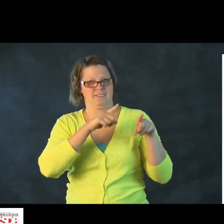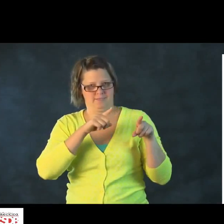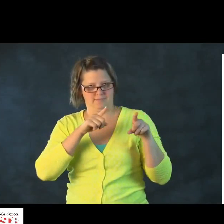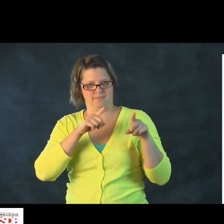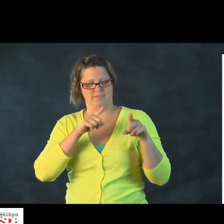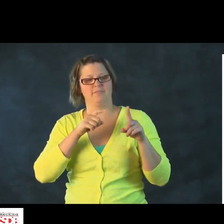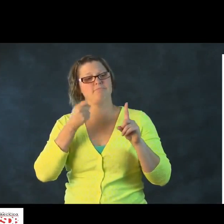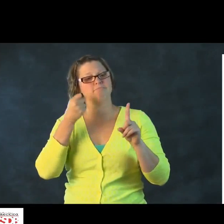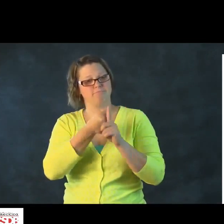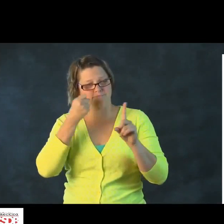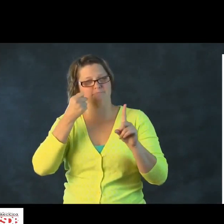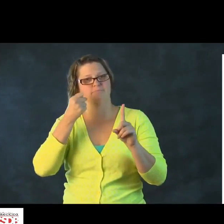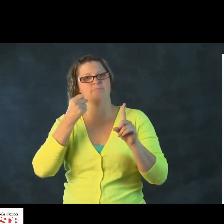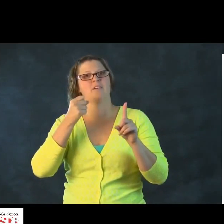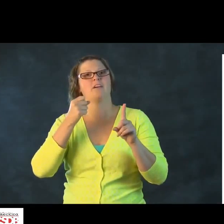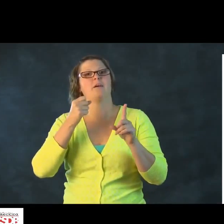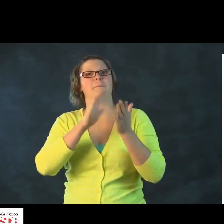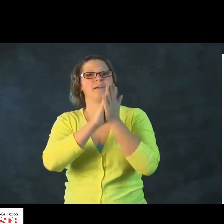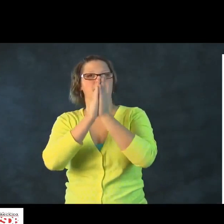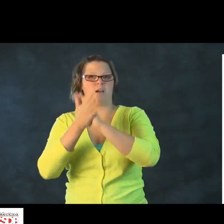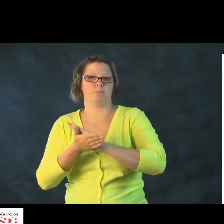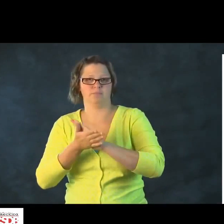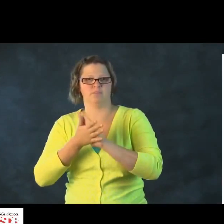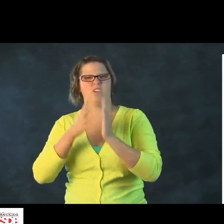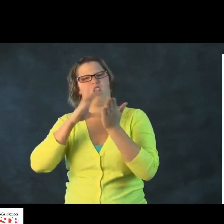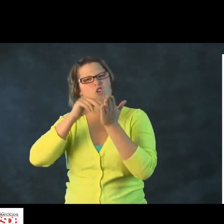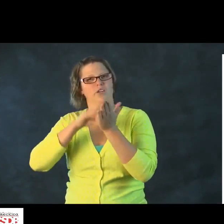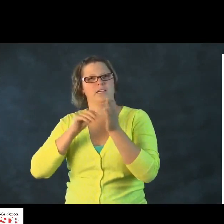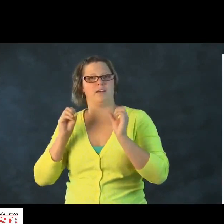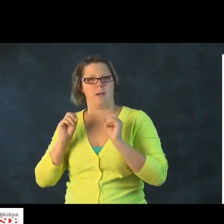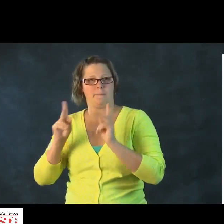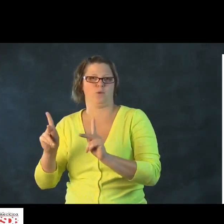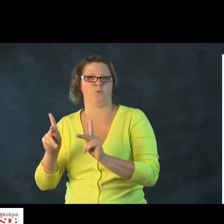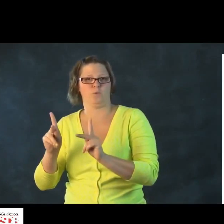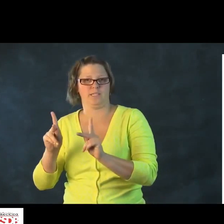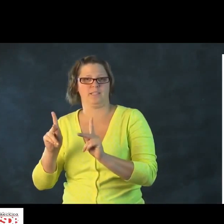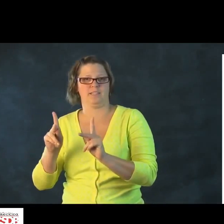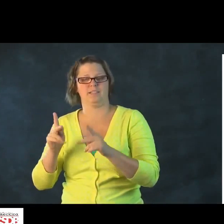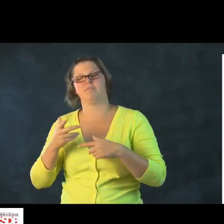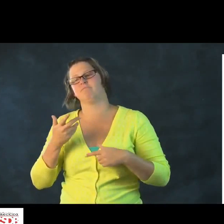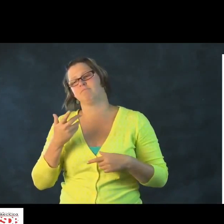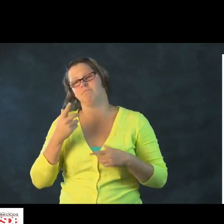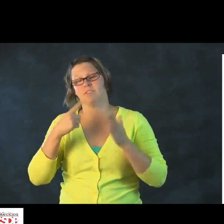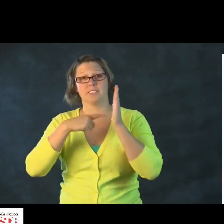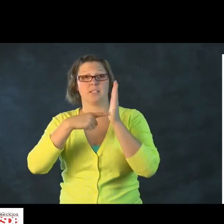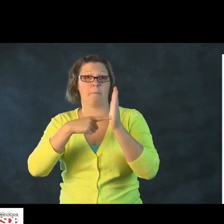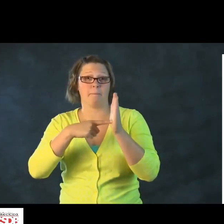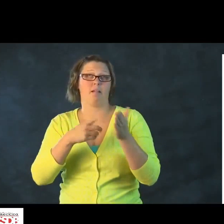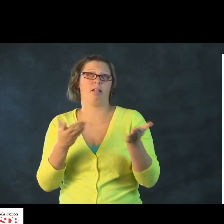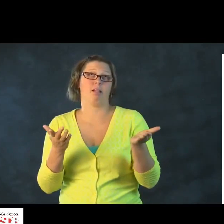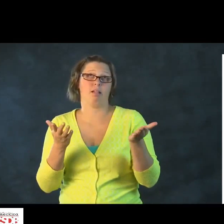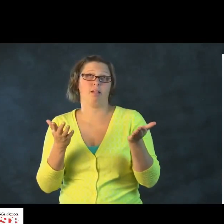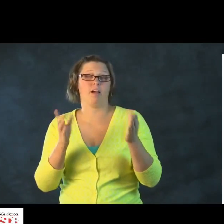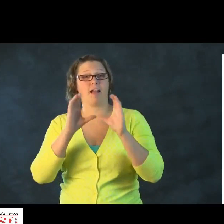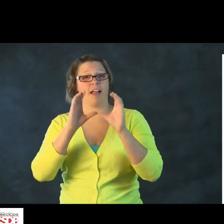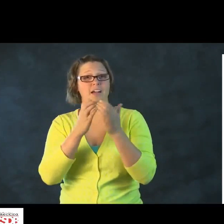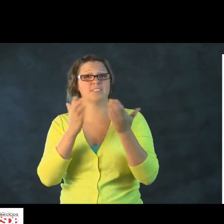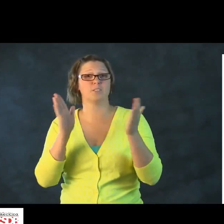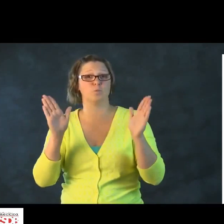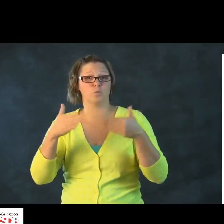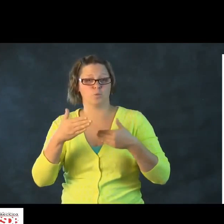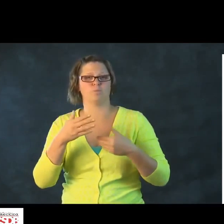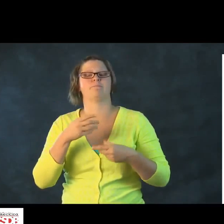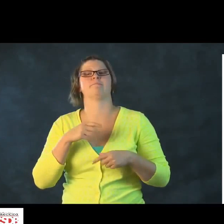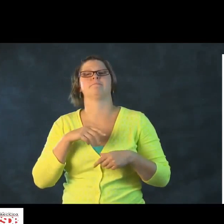Things that take place in their surroundings. They acquire language in that process. In those situations, it's considered a learning